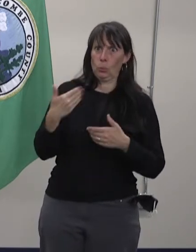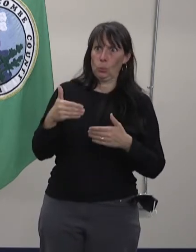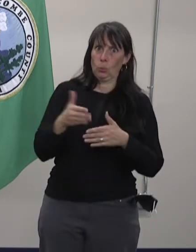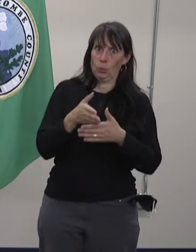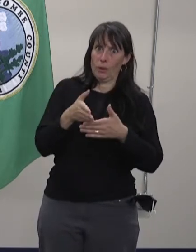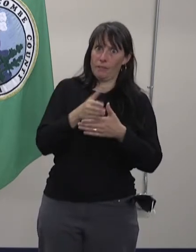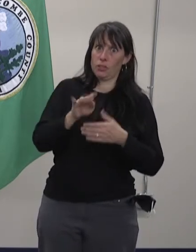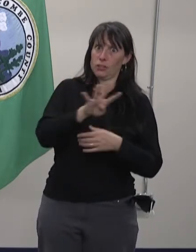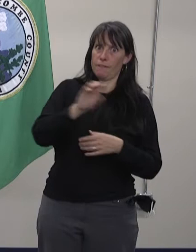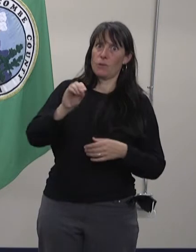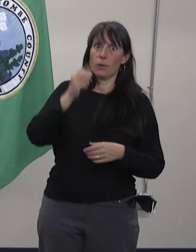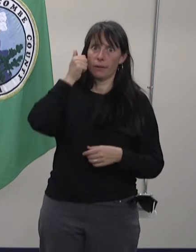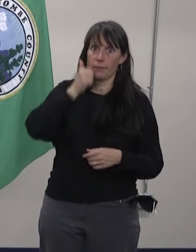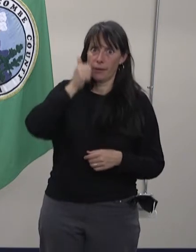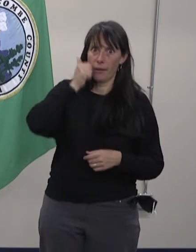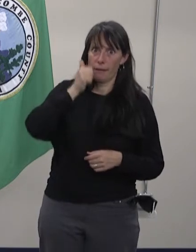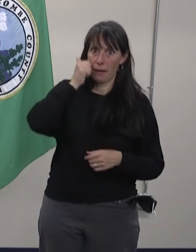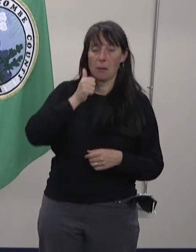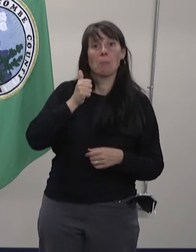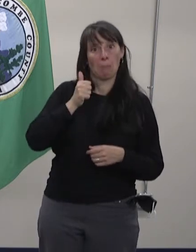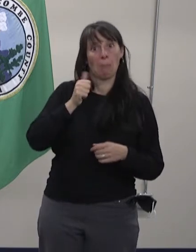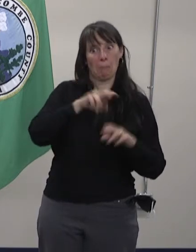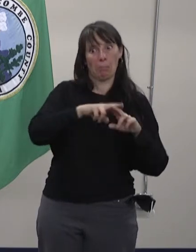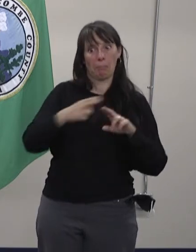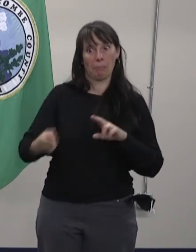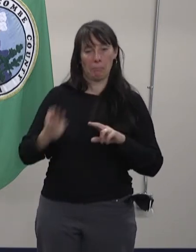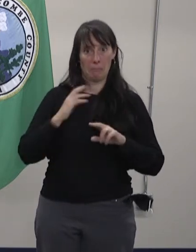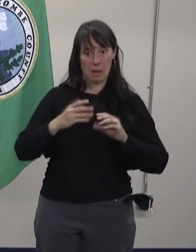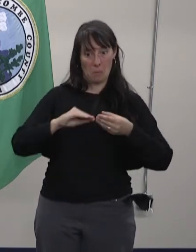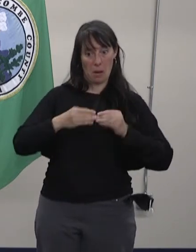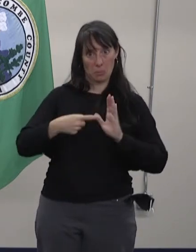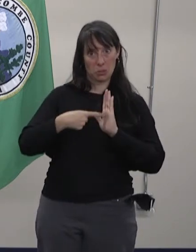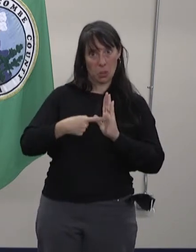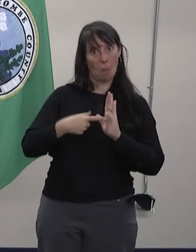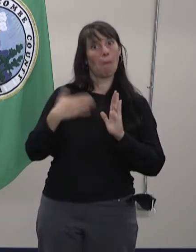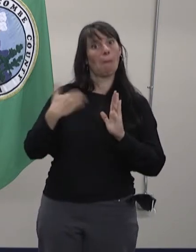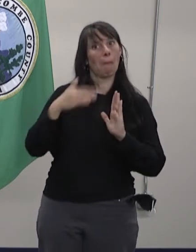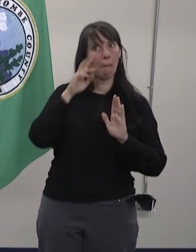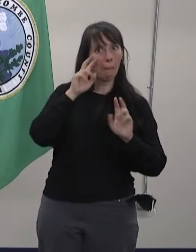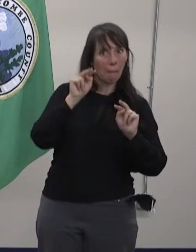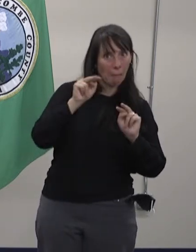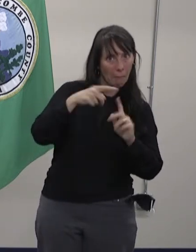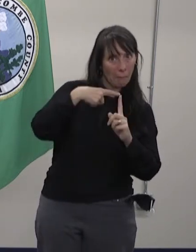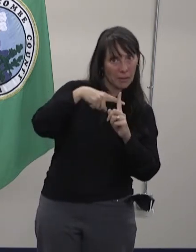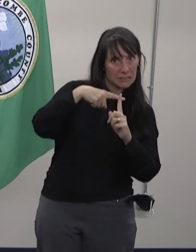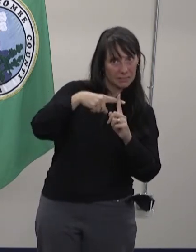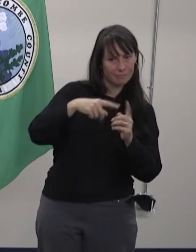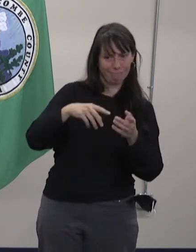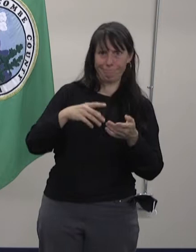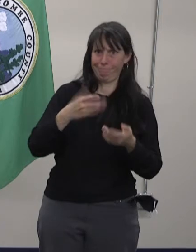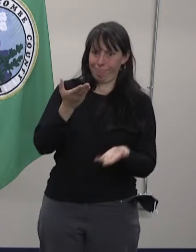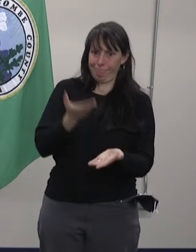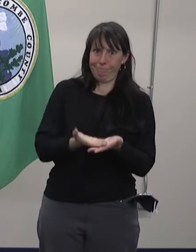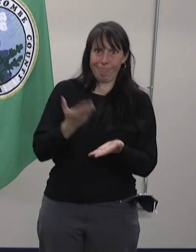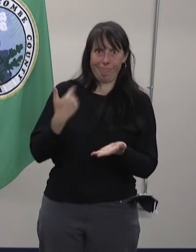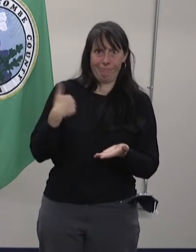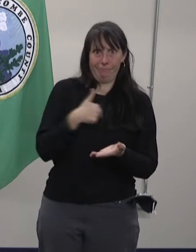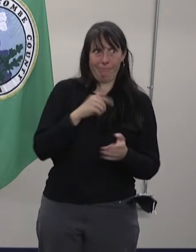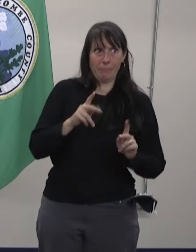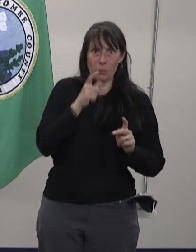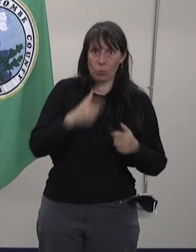Our indicators continue to be promising and show a distinct commitment Buncombe County has made to fighting the spread of COVID-19.